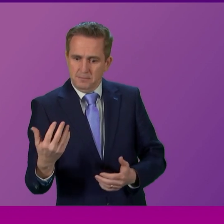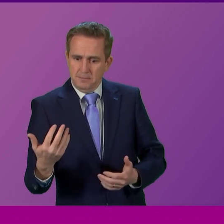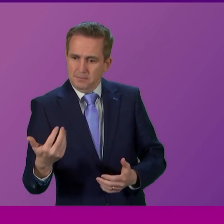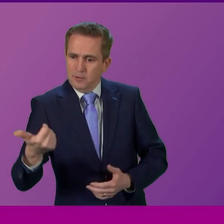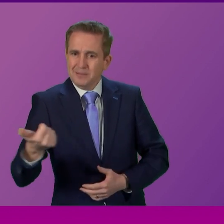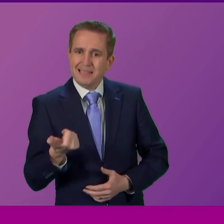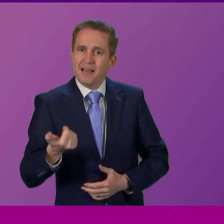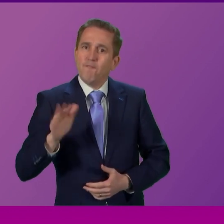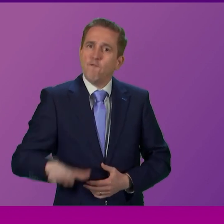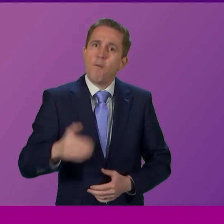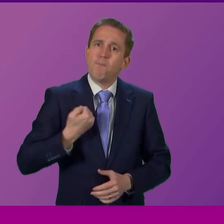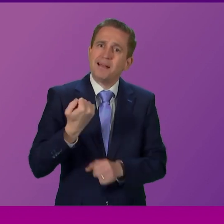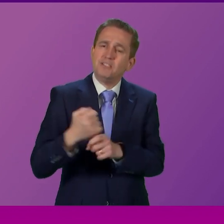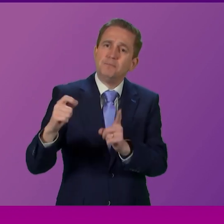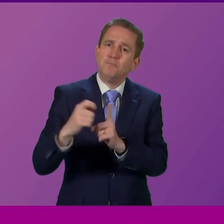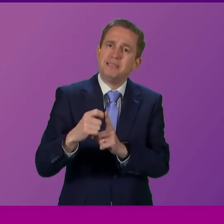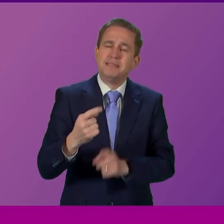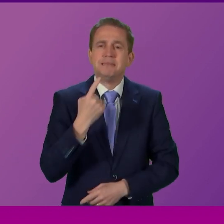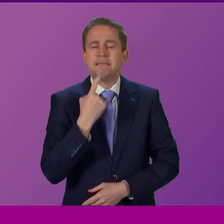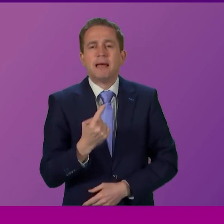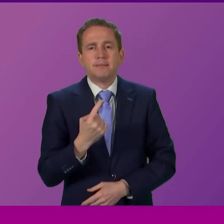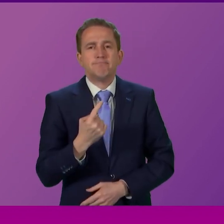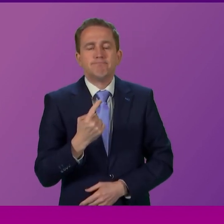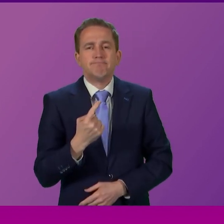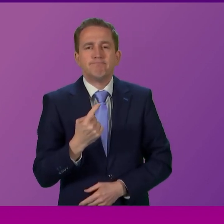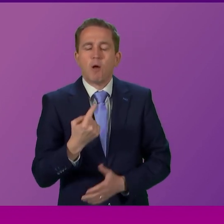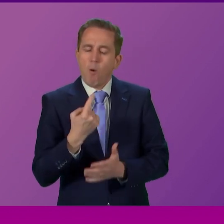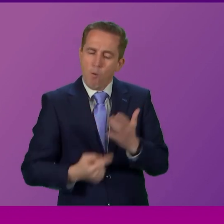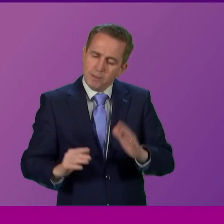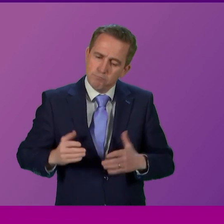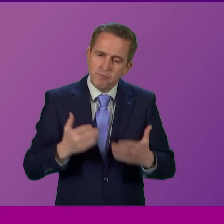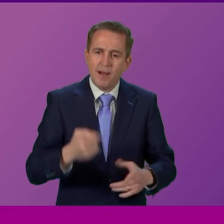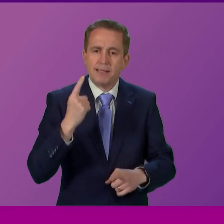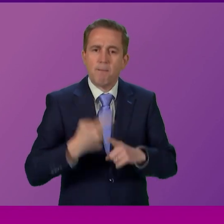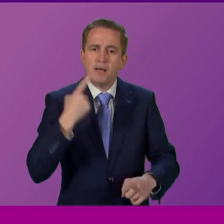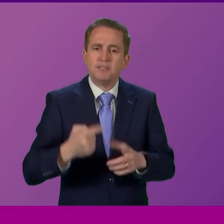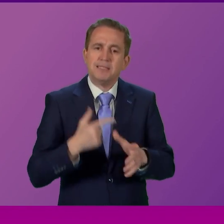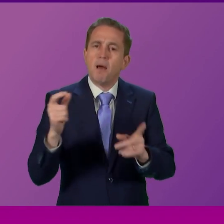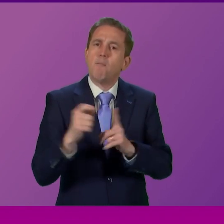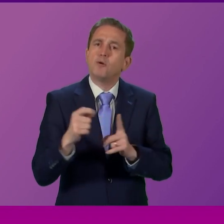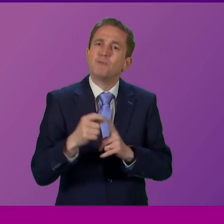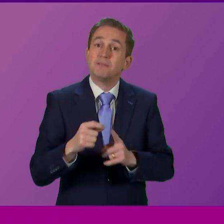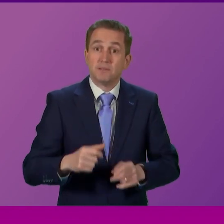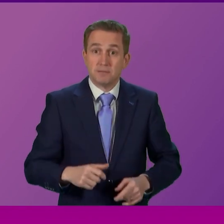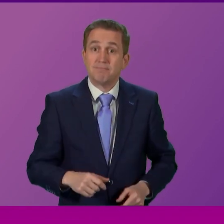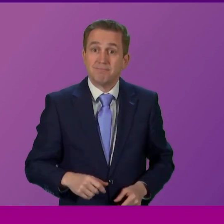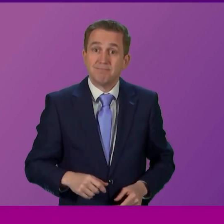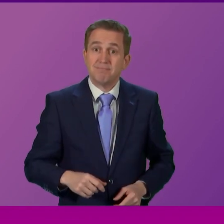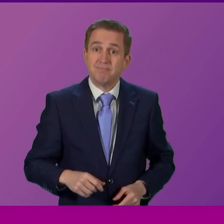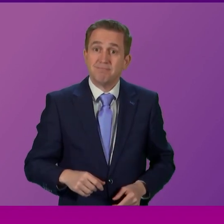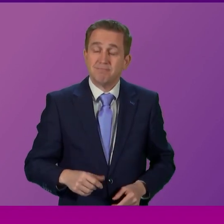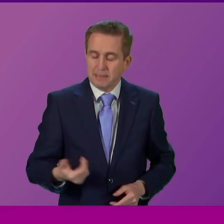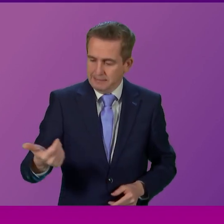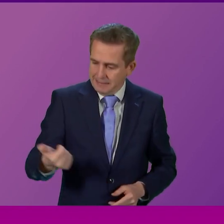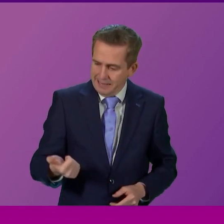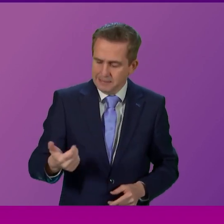my GP surgery saying that they will only be providing emergency appointments and that is a